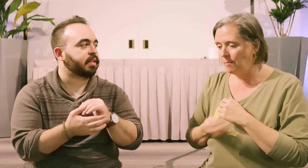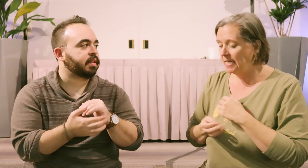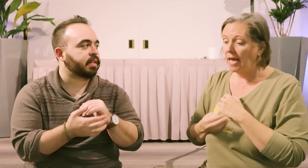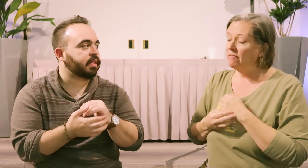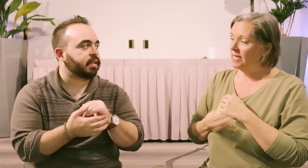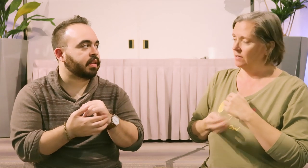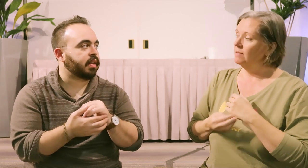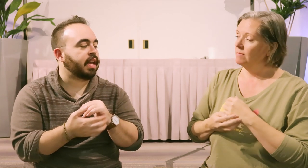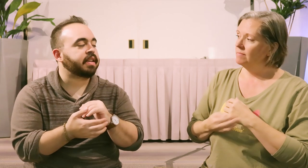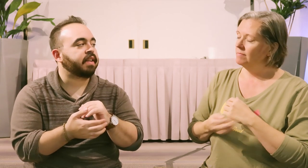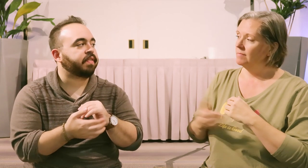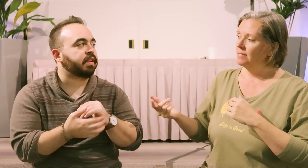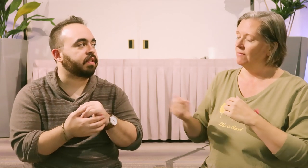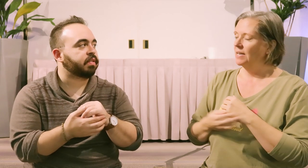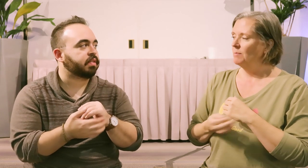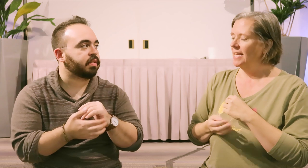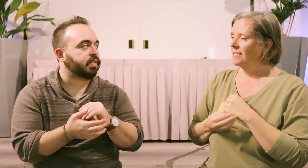And I feel. And I feel. Fill in the blank.